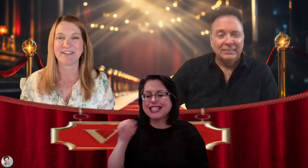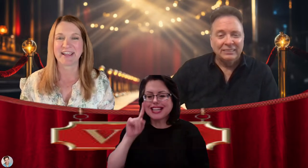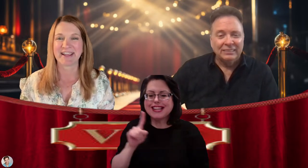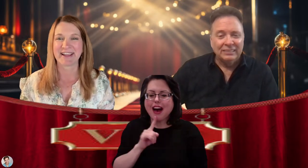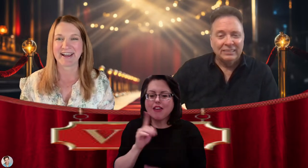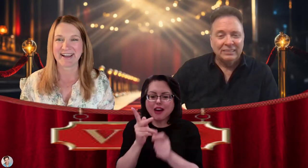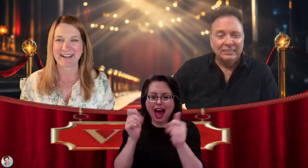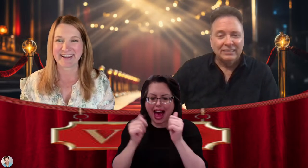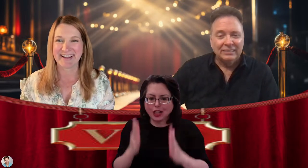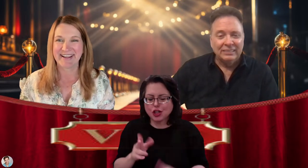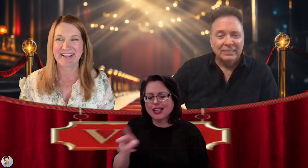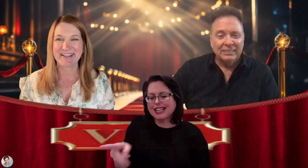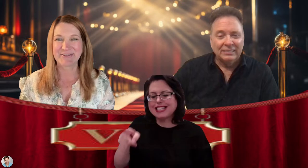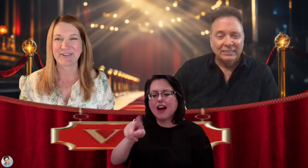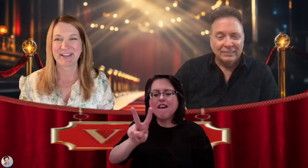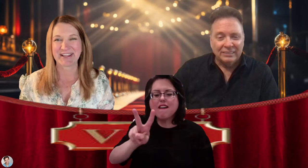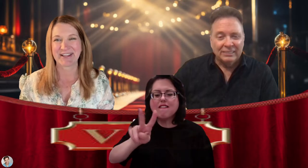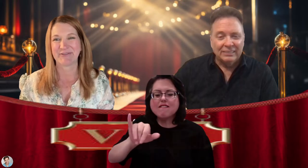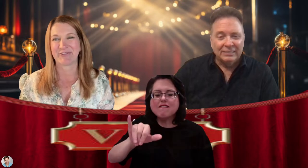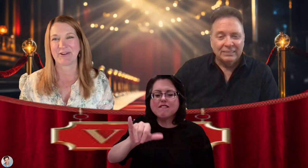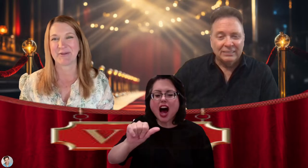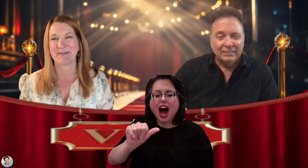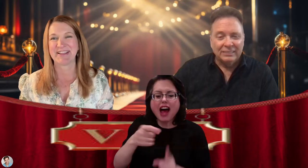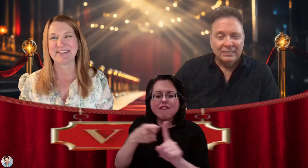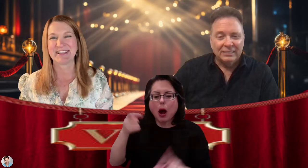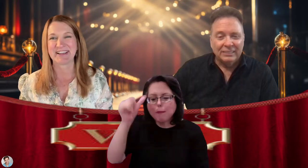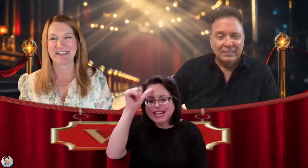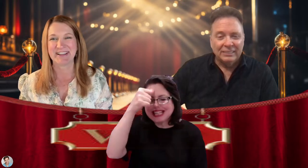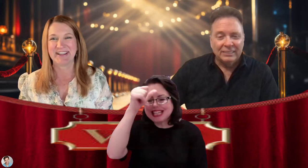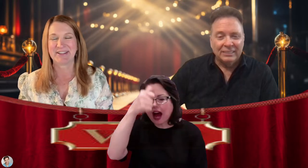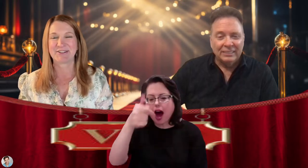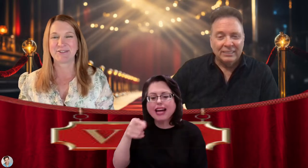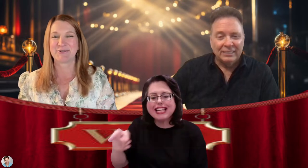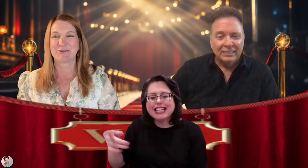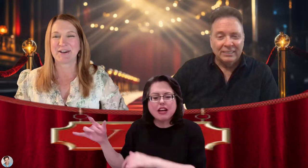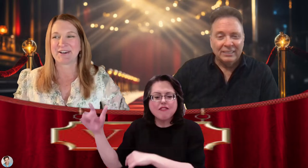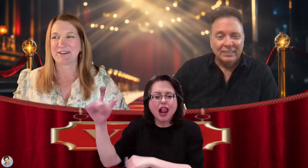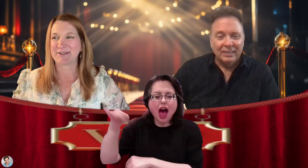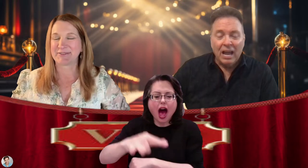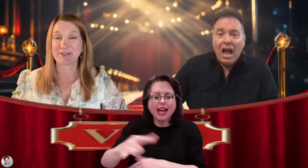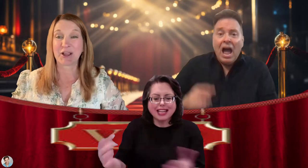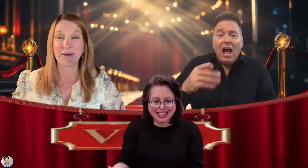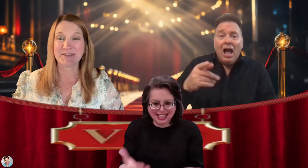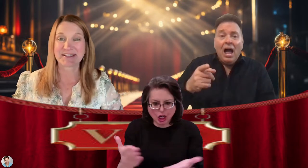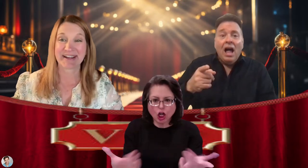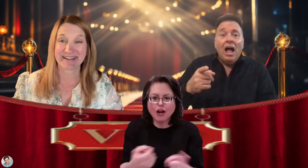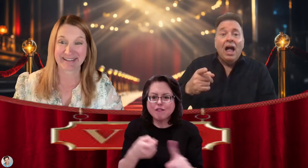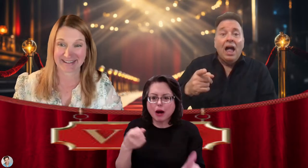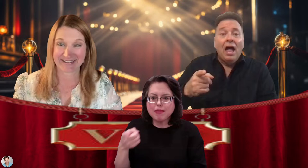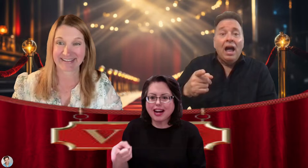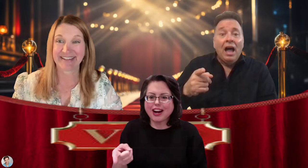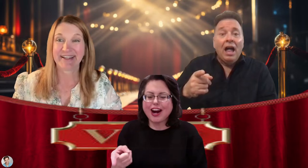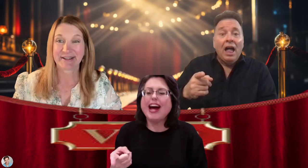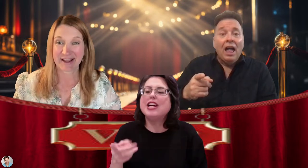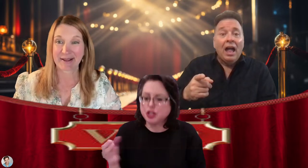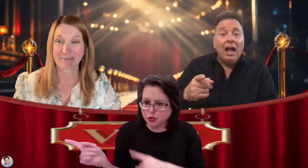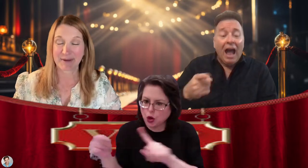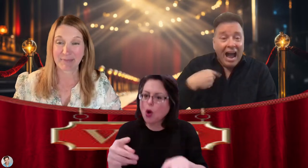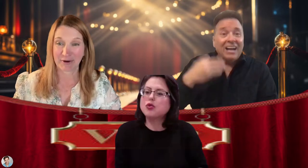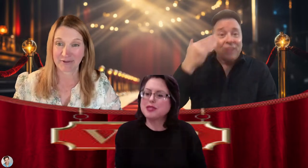V-A-I. He's flying in from India to come to SignLight and be part